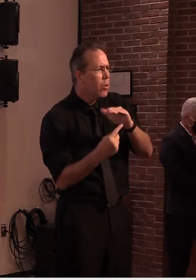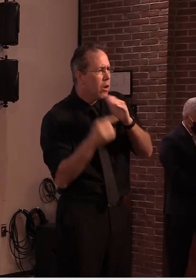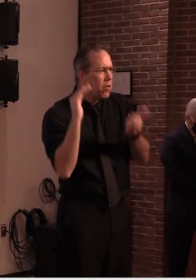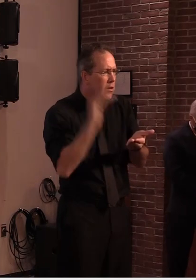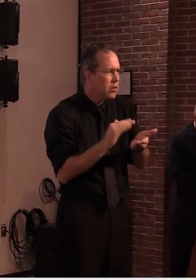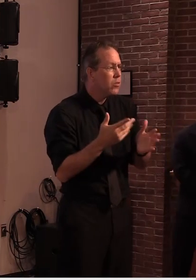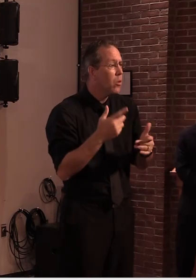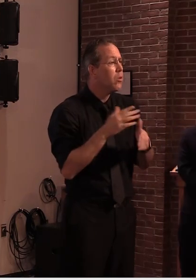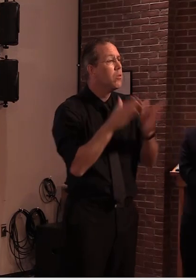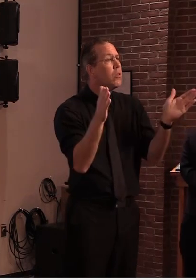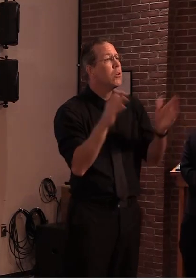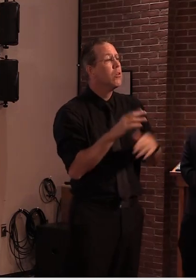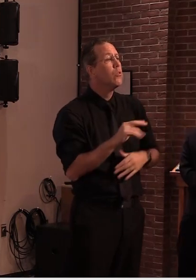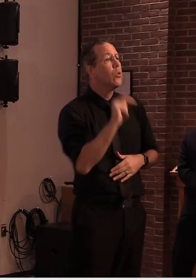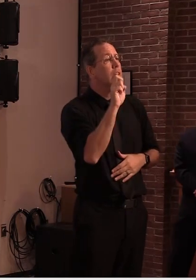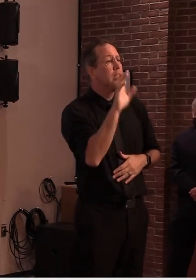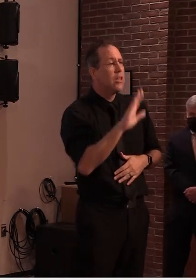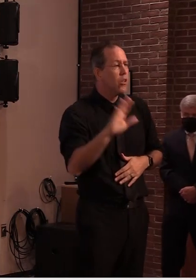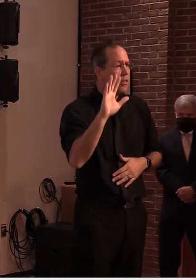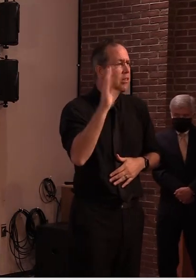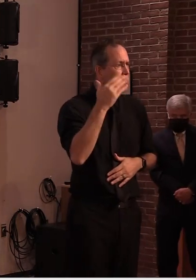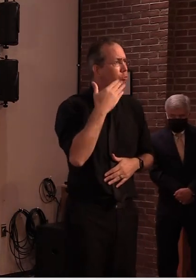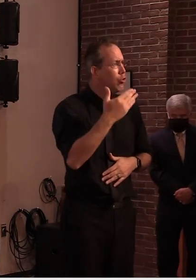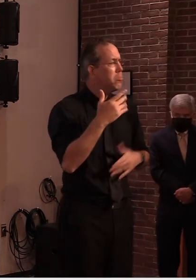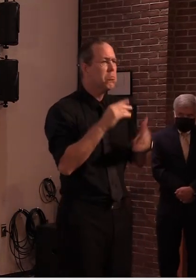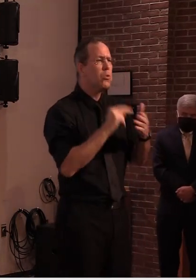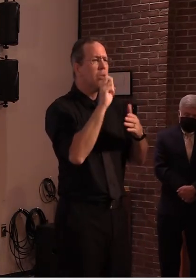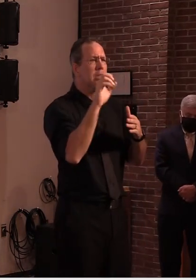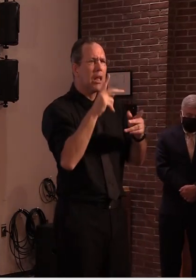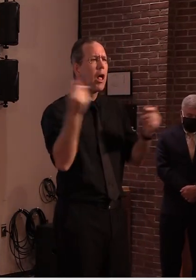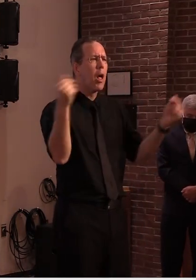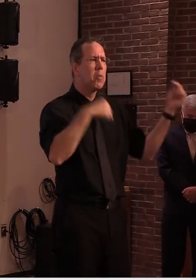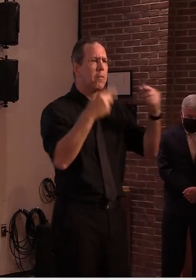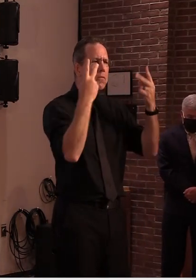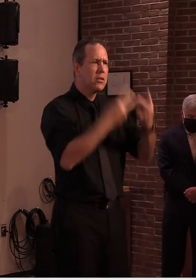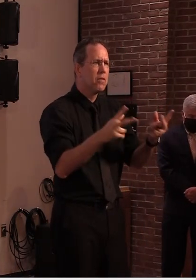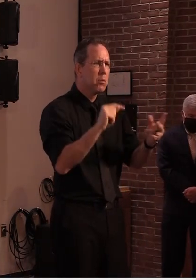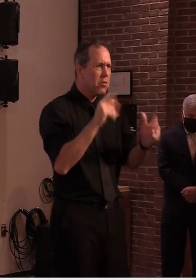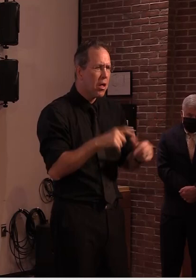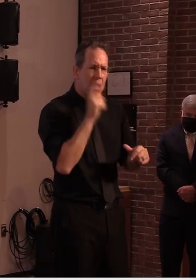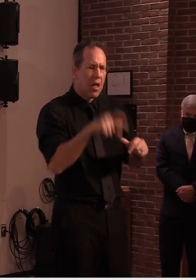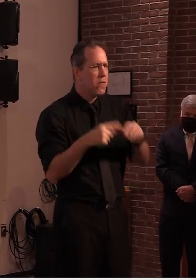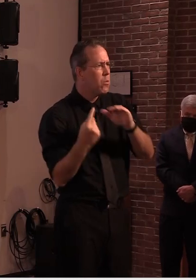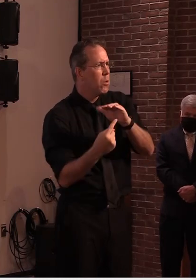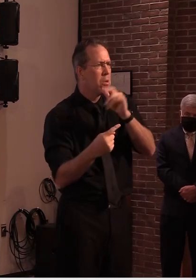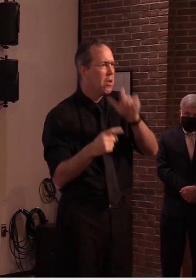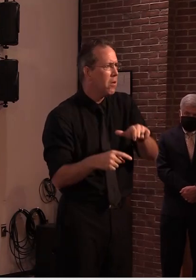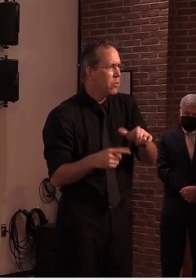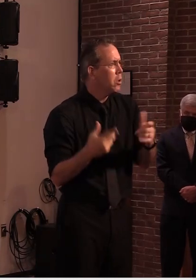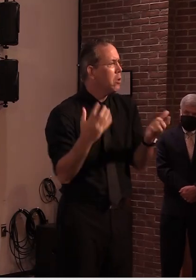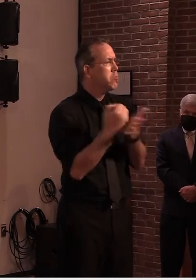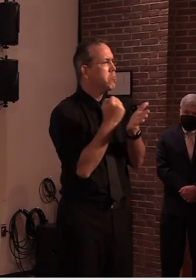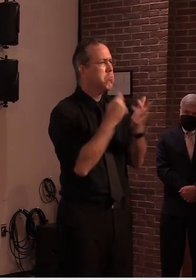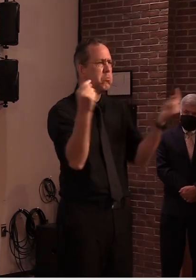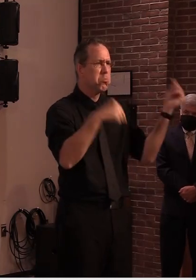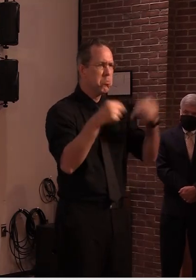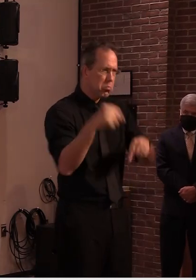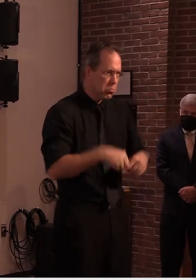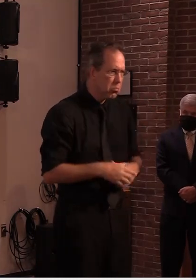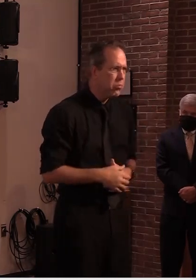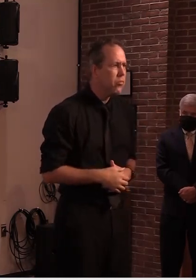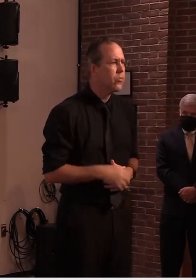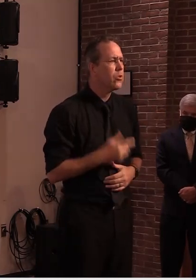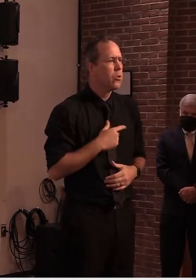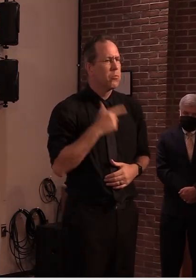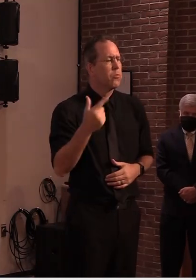more people can be welcomed to Vermont without the need to quarantine in the near future. At this time, I would like to turn it back over to the Governor.